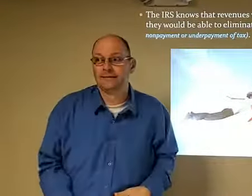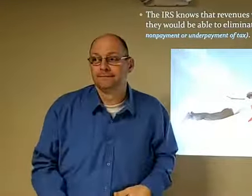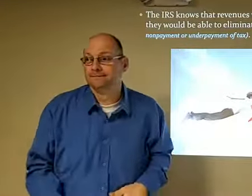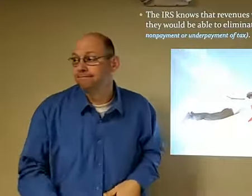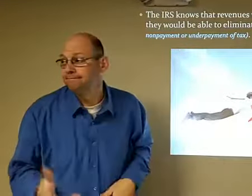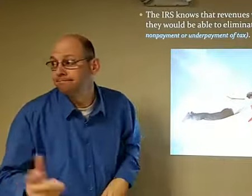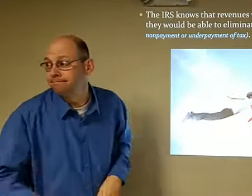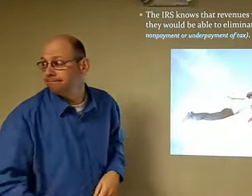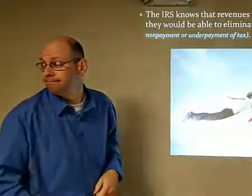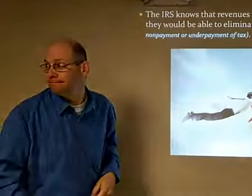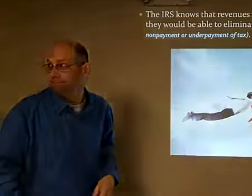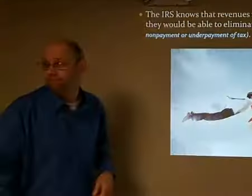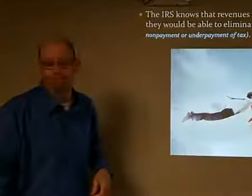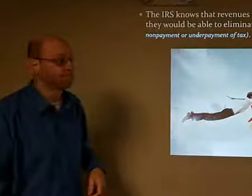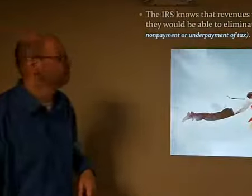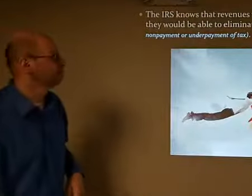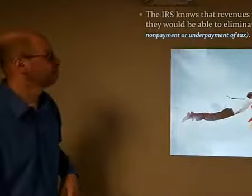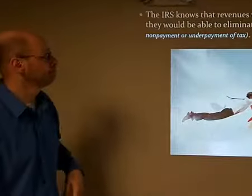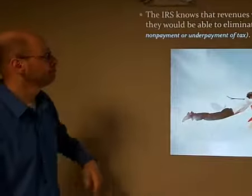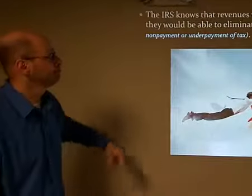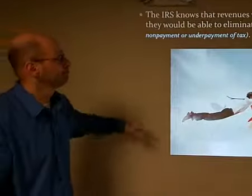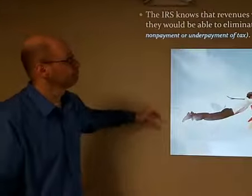The IRS wants people to, you know, pay up.